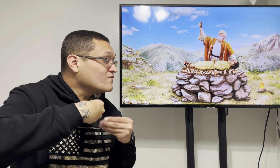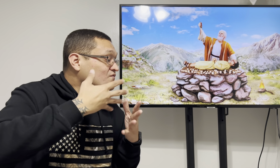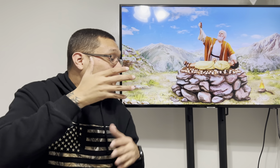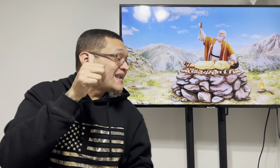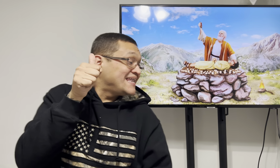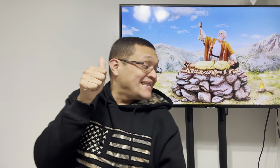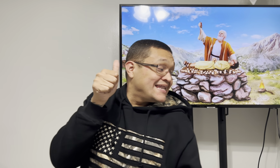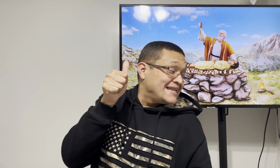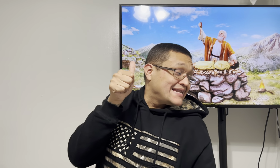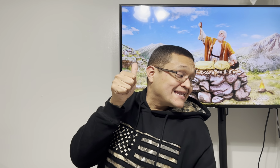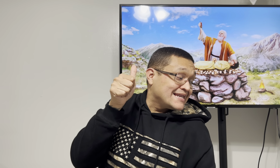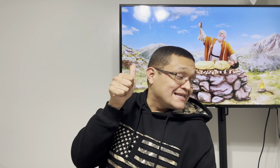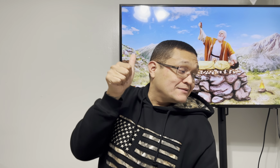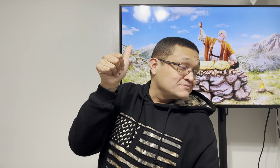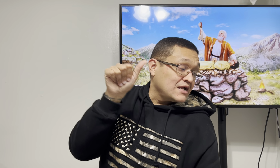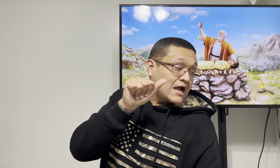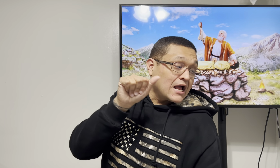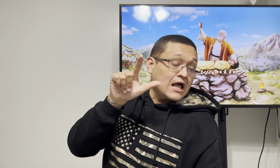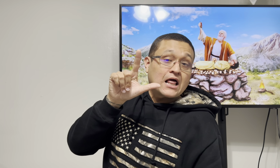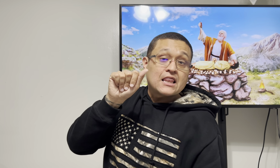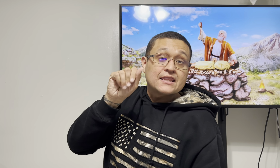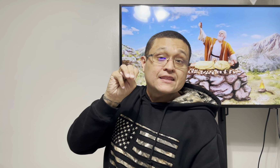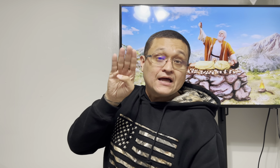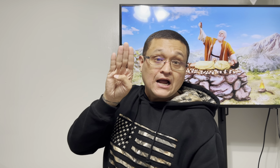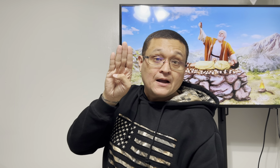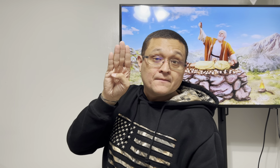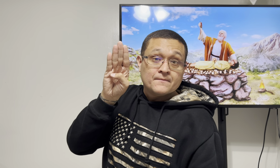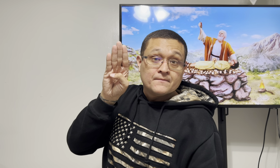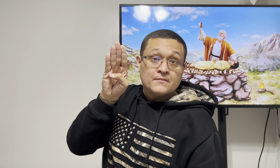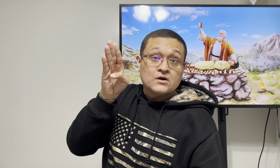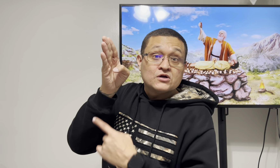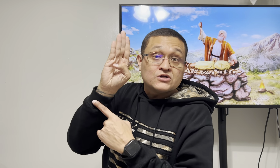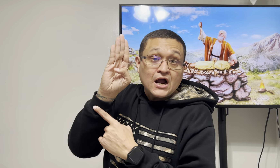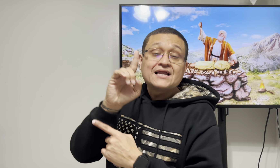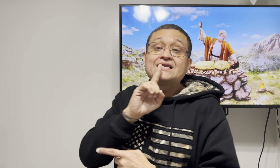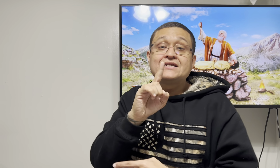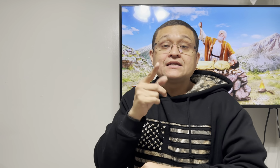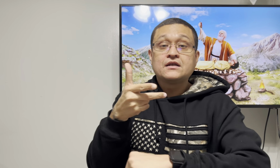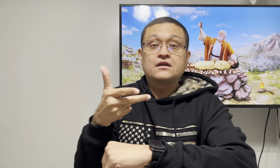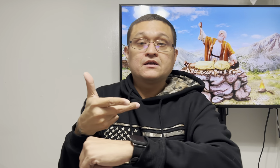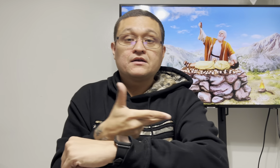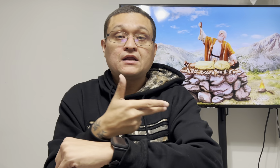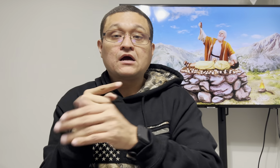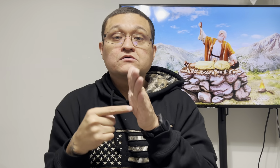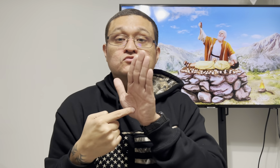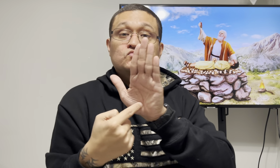and remember abraham said son god will provide himself a sacrifice